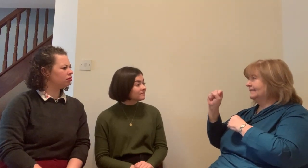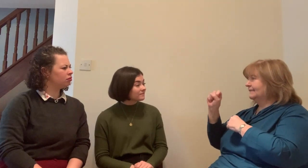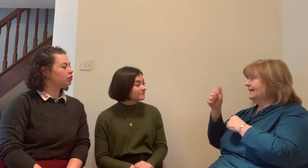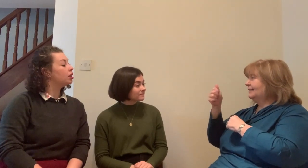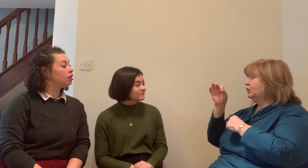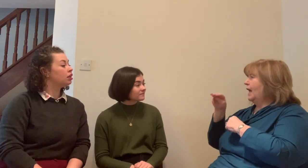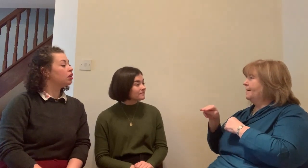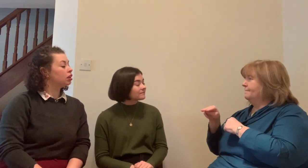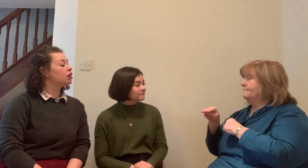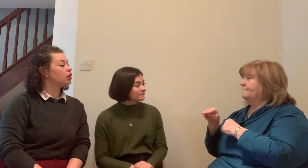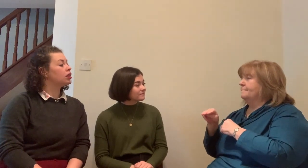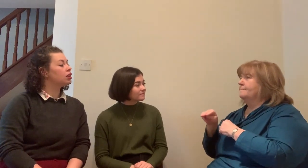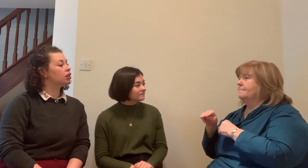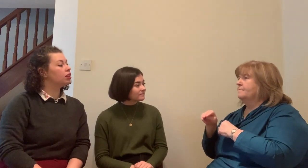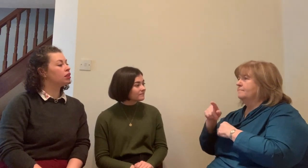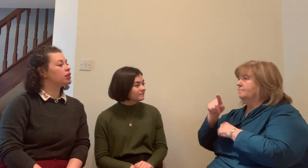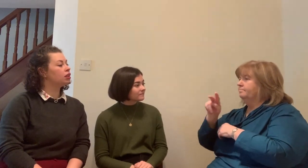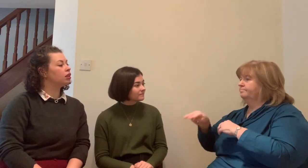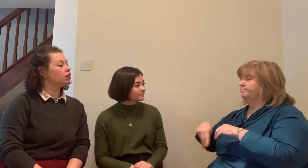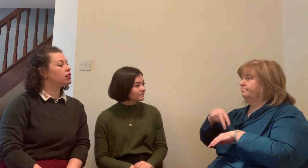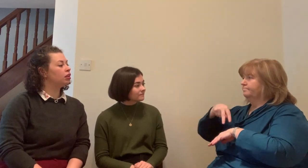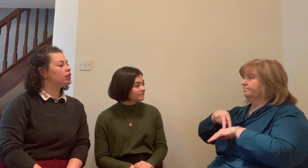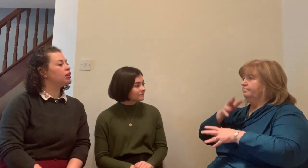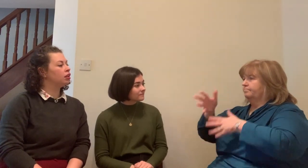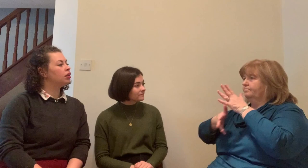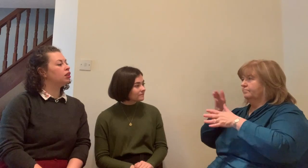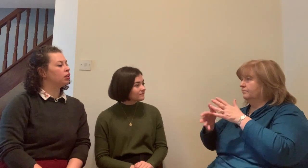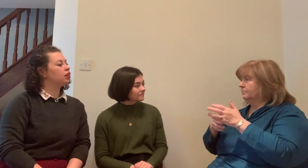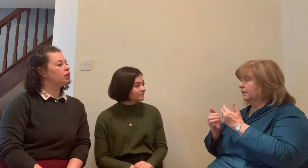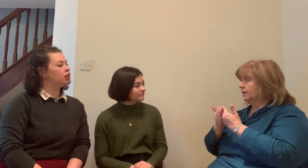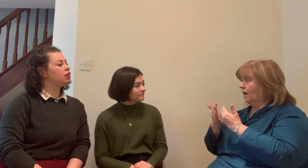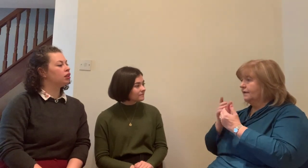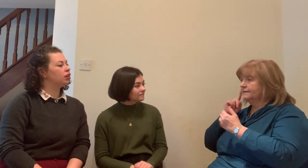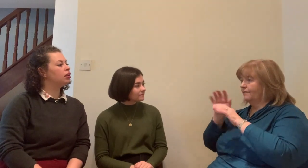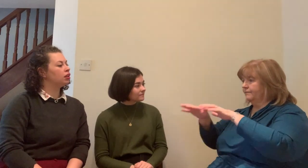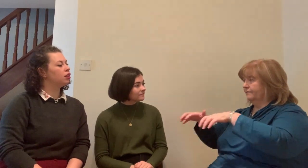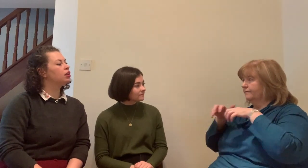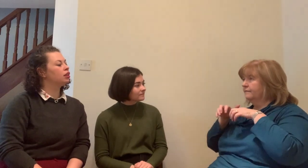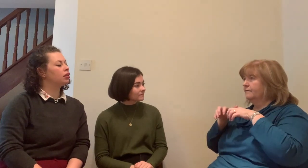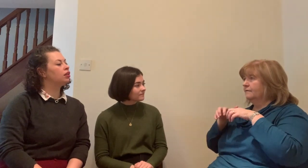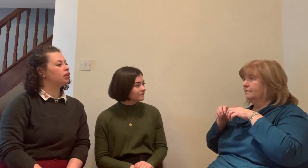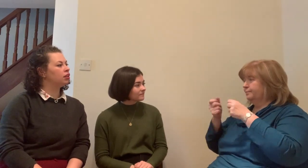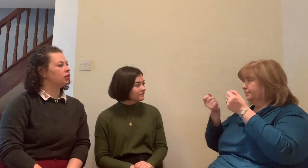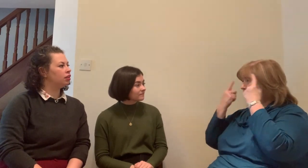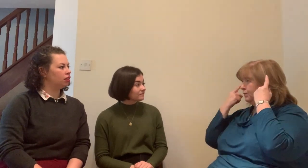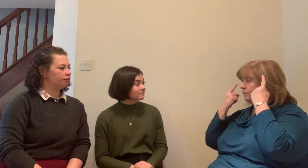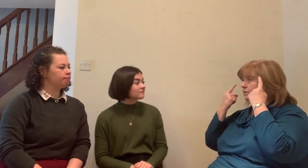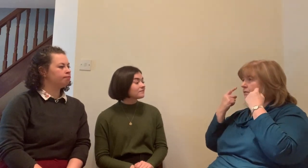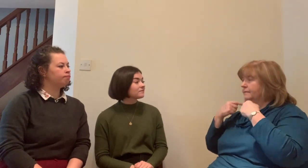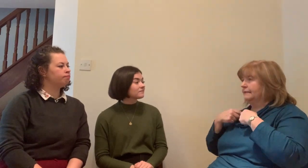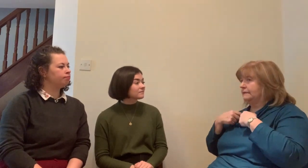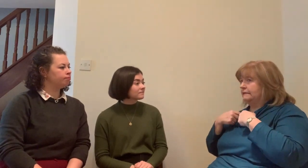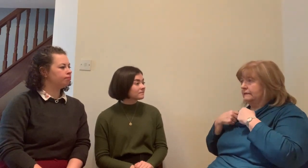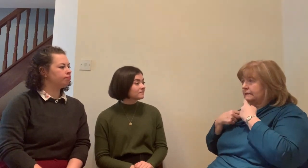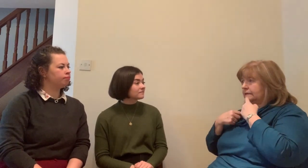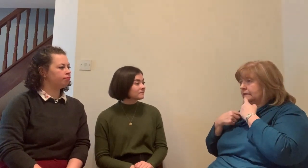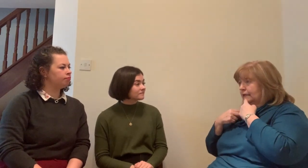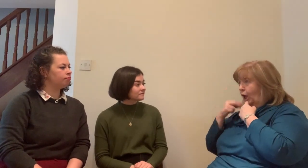really wanted to ensure that everybody else got to see what this man had to say he had some valuable input and I could see that people weren't